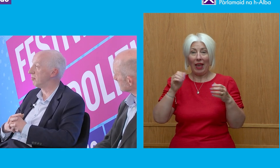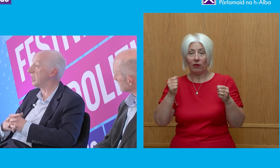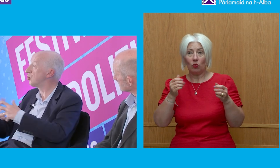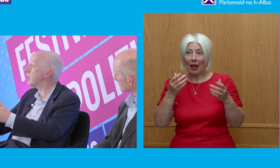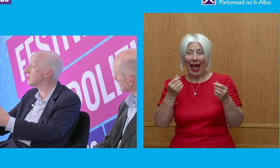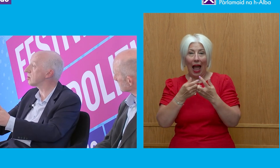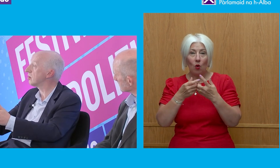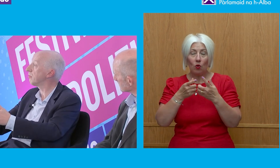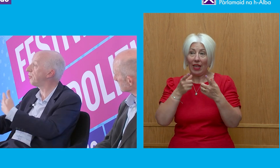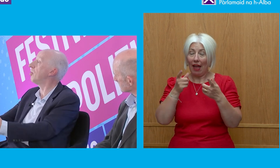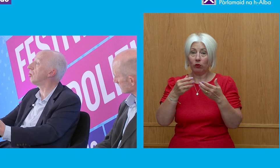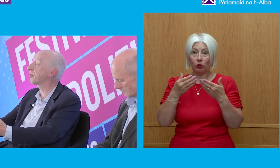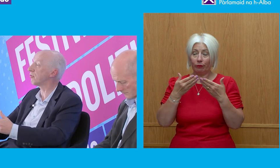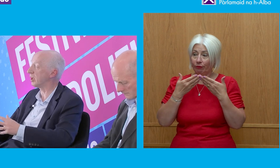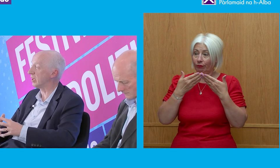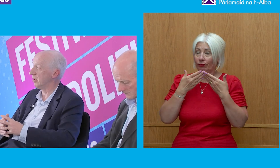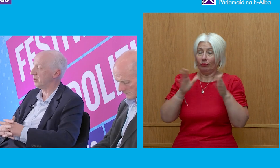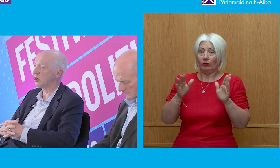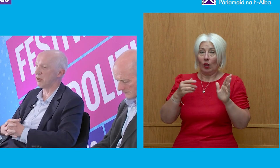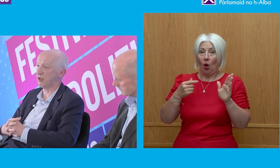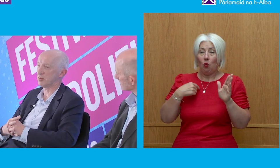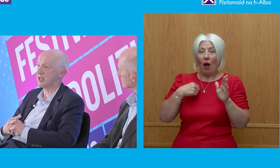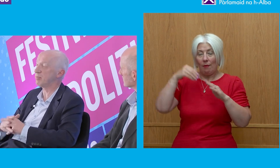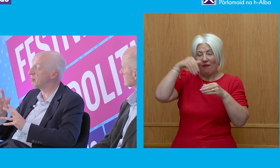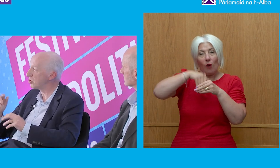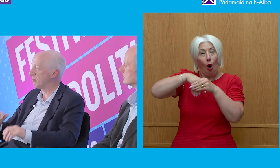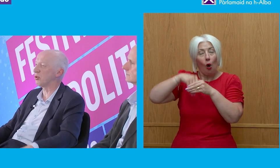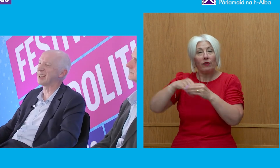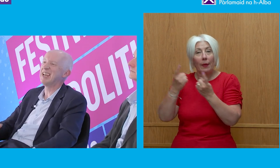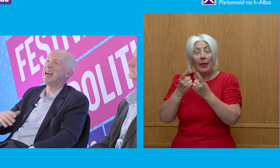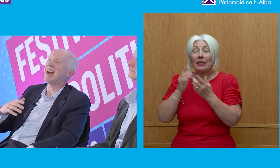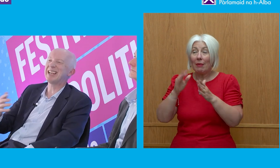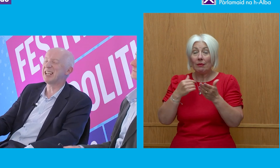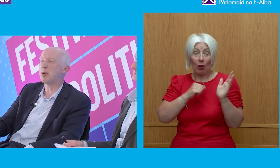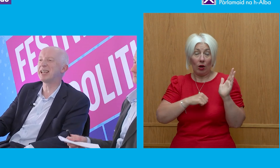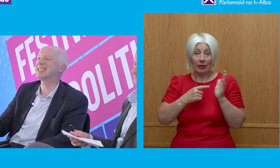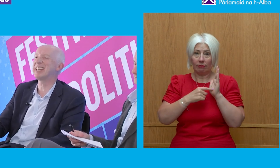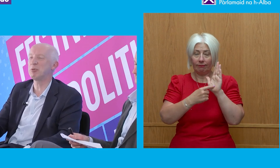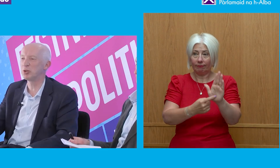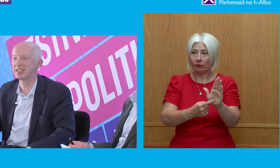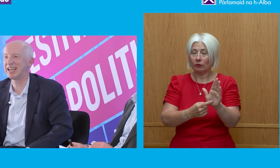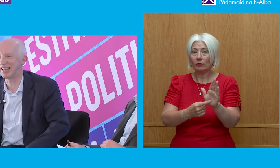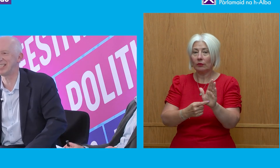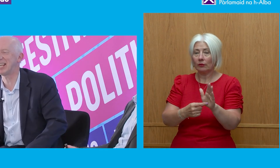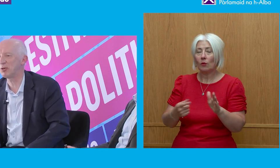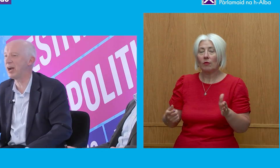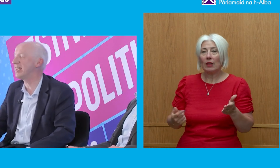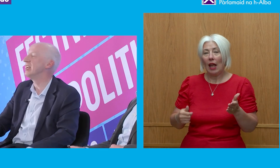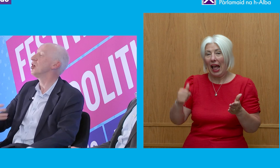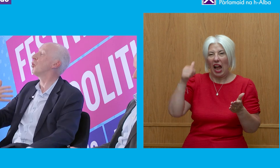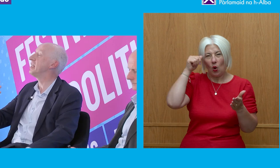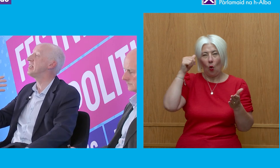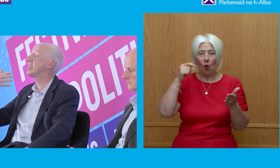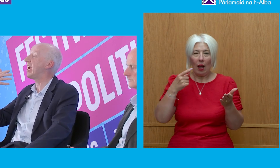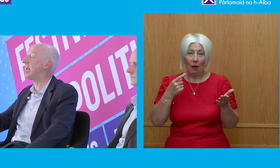interests far more thoroughly than they do in the first place but most importantly and I know what you're going to say he would say this anyway